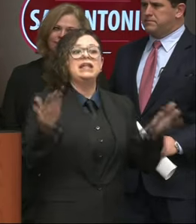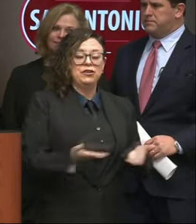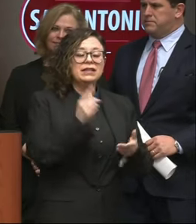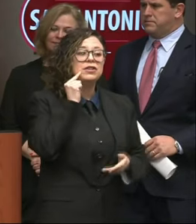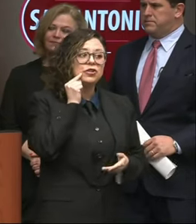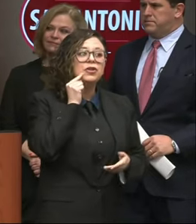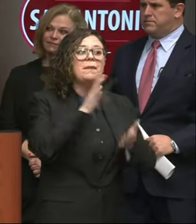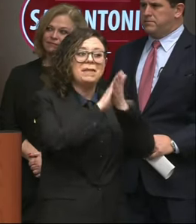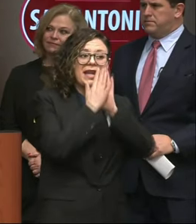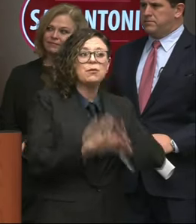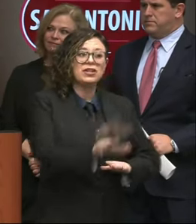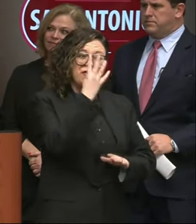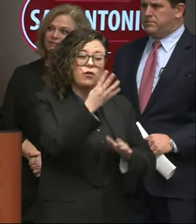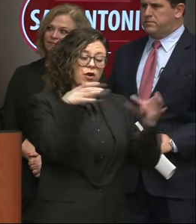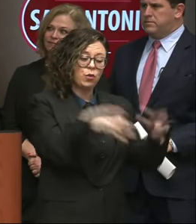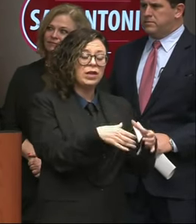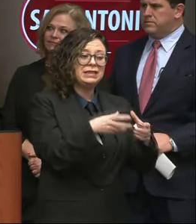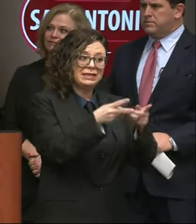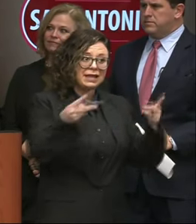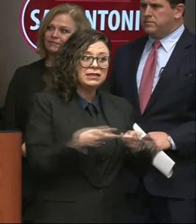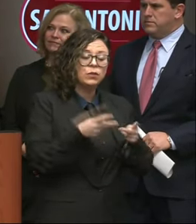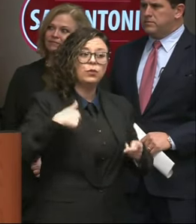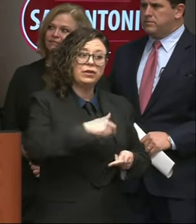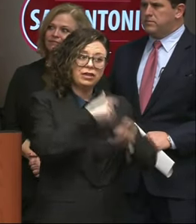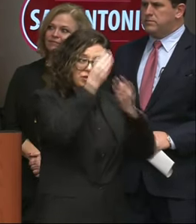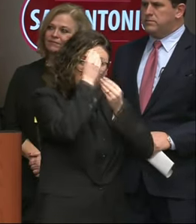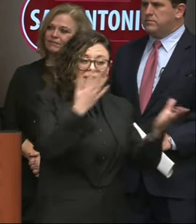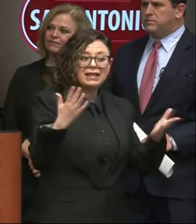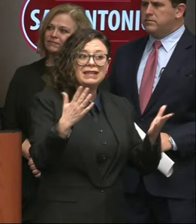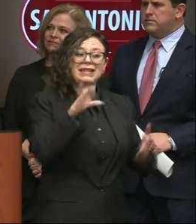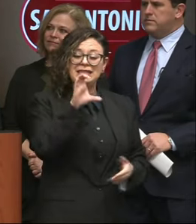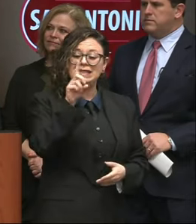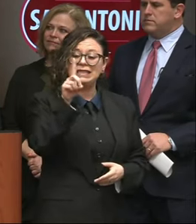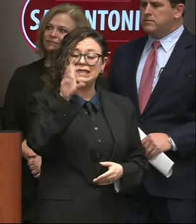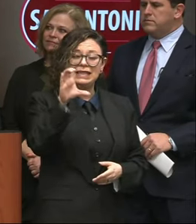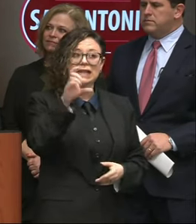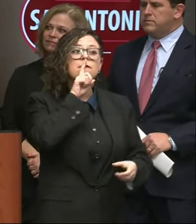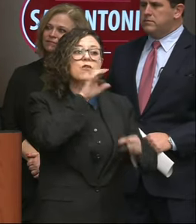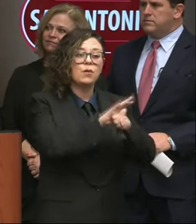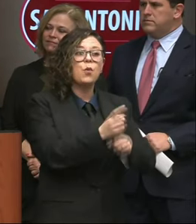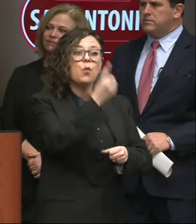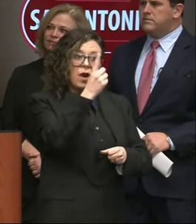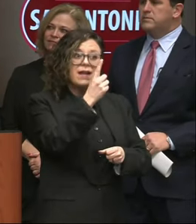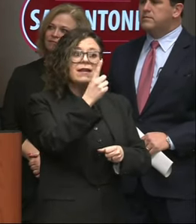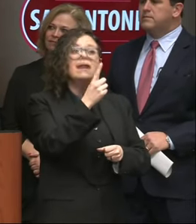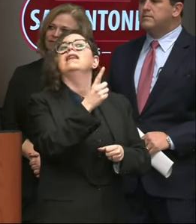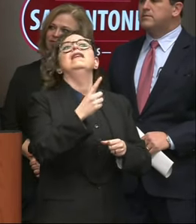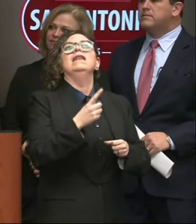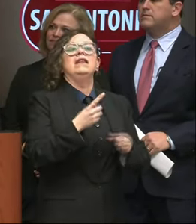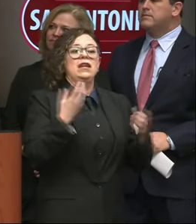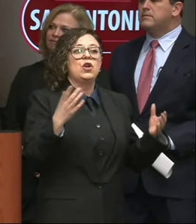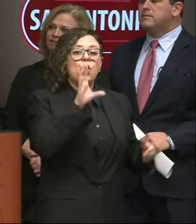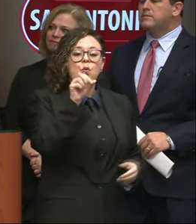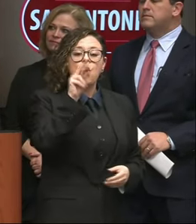We are here to notify you that the Centers for Disease Control has confirmed a case of the coronavirus properly called